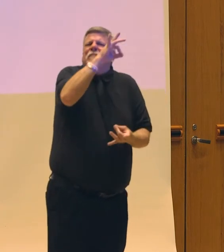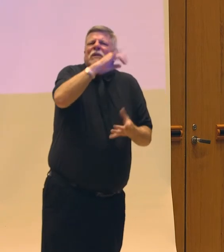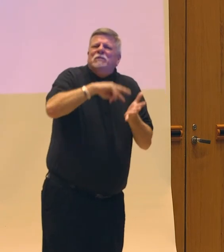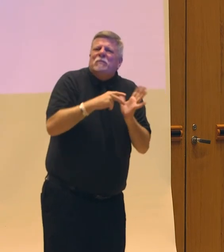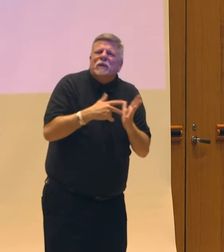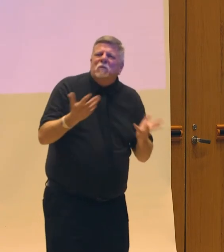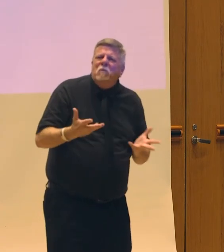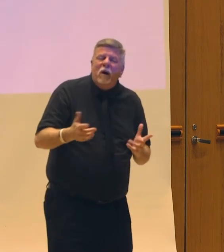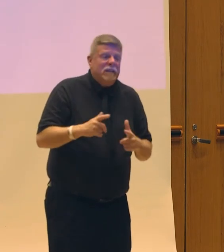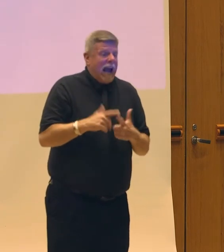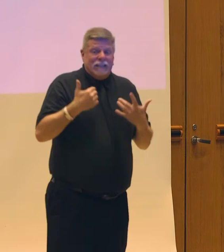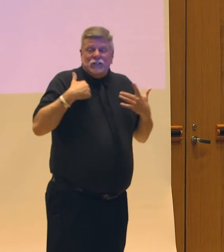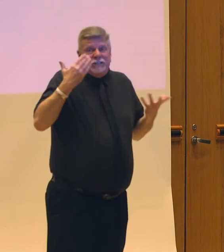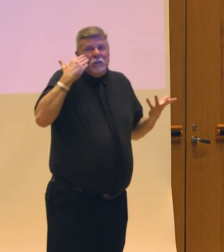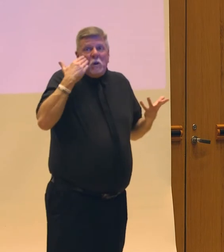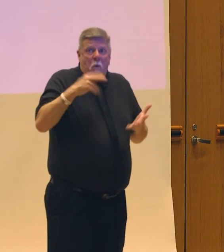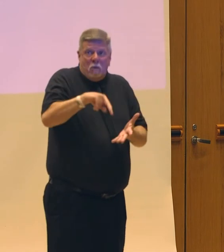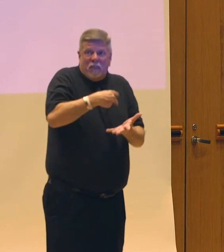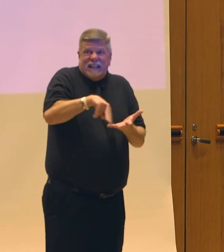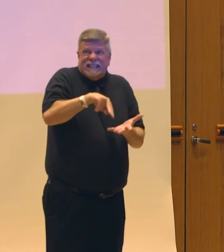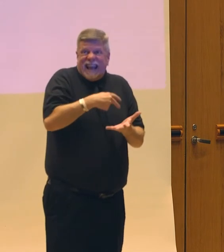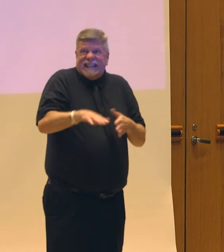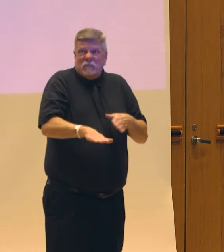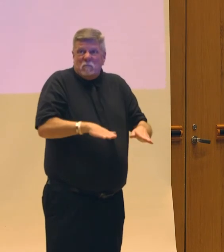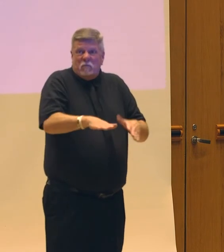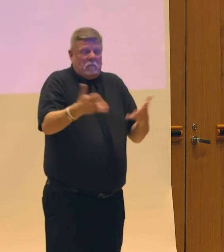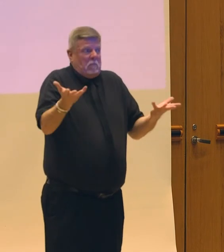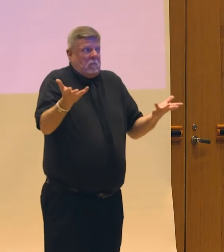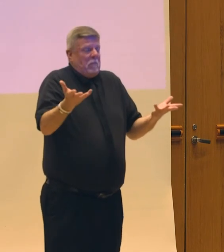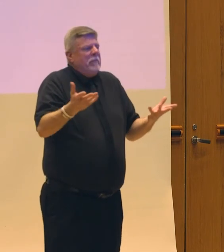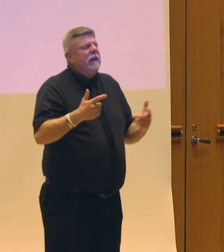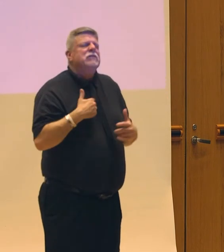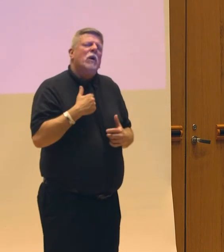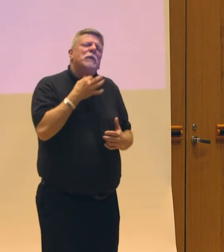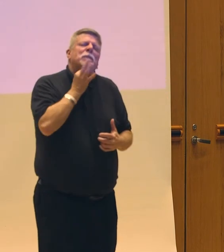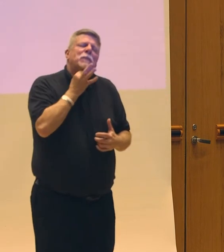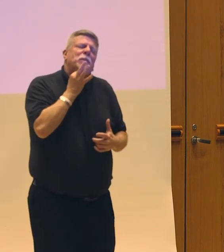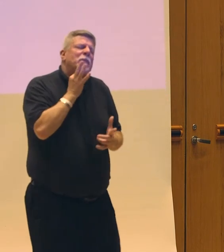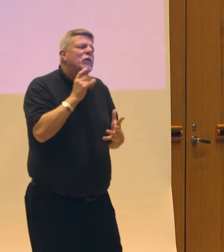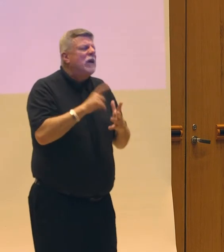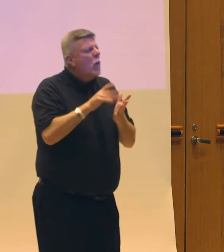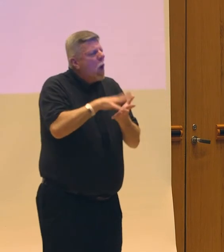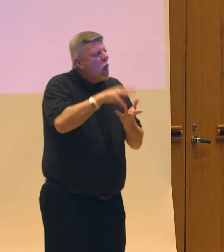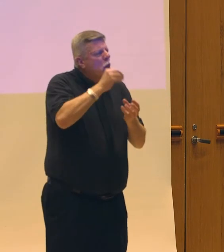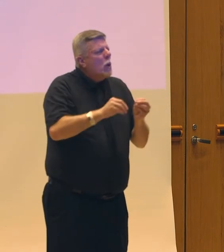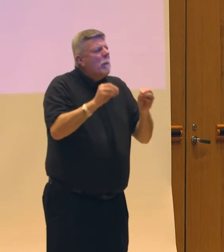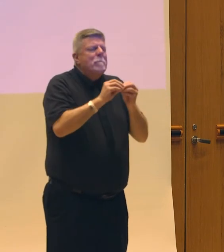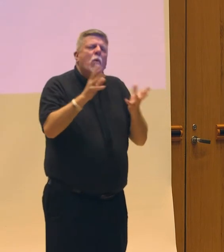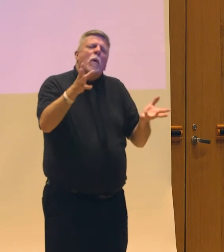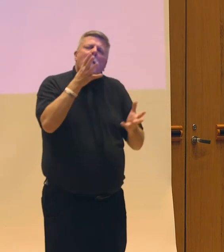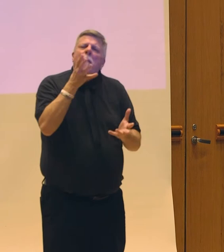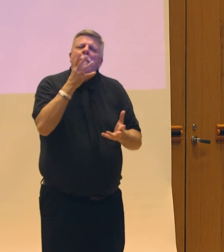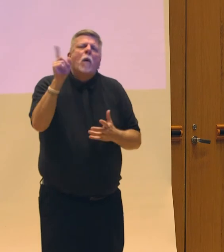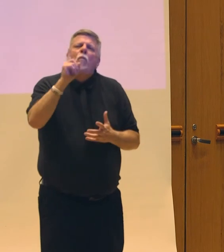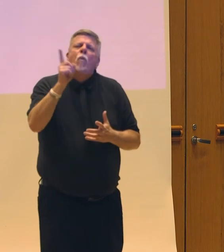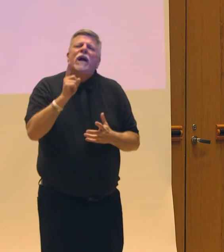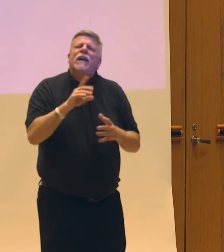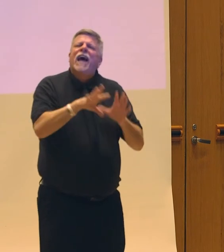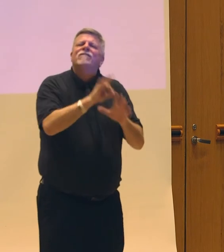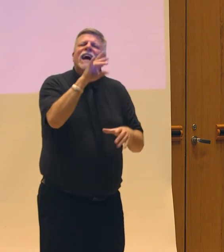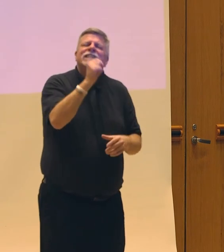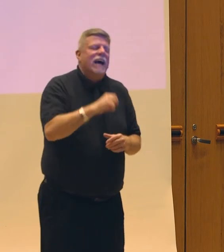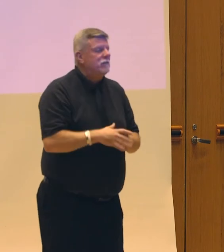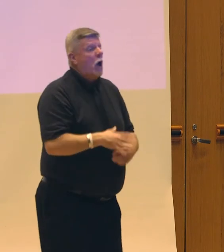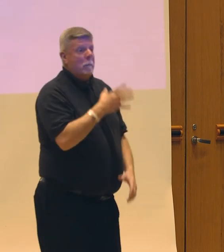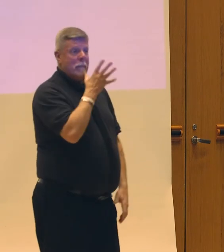I really just had muscle memory. So I want to investigate and learn more about this. Do you have an idea where I might go? And she said,